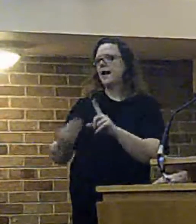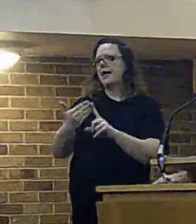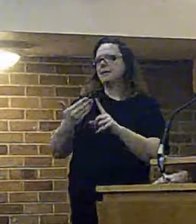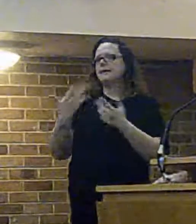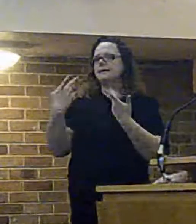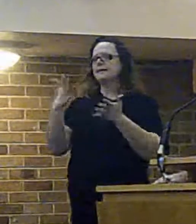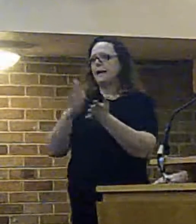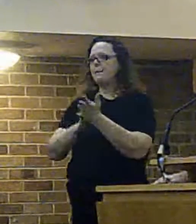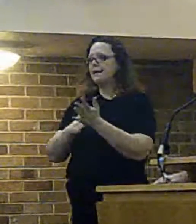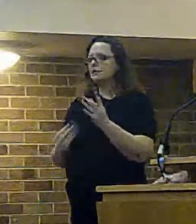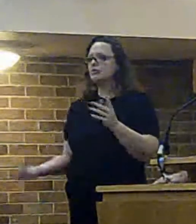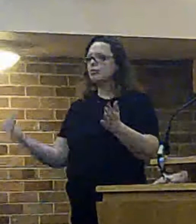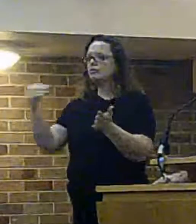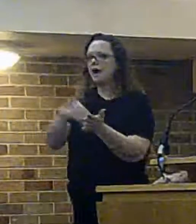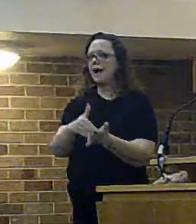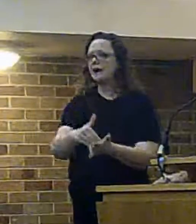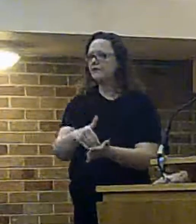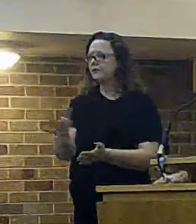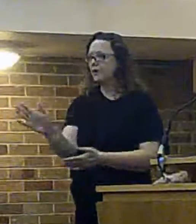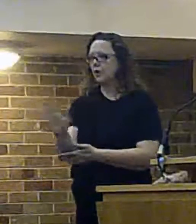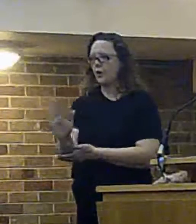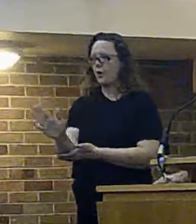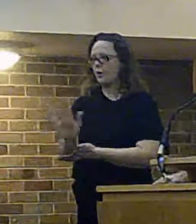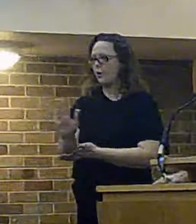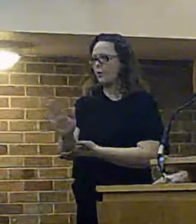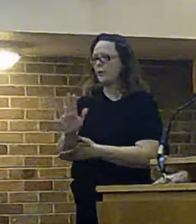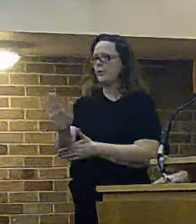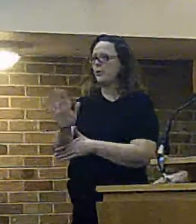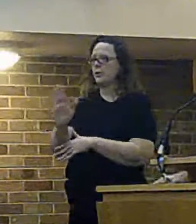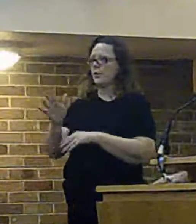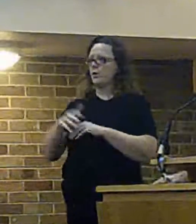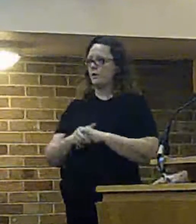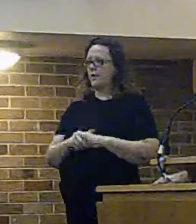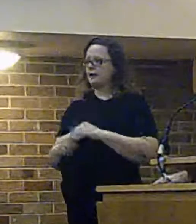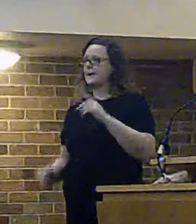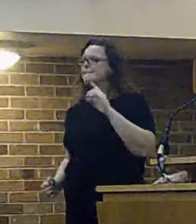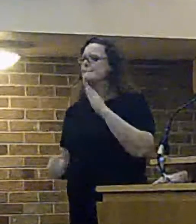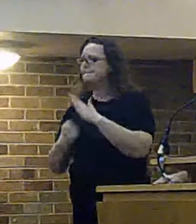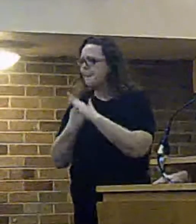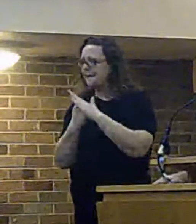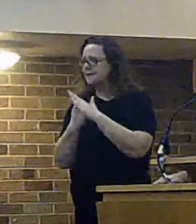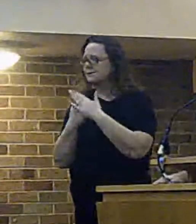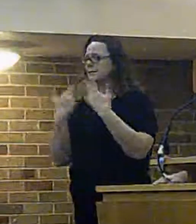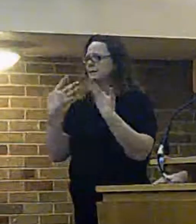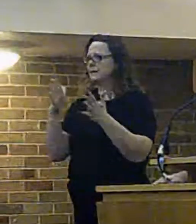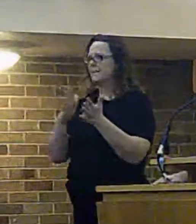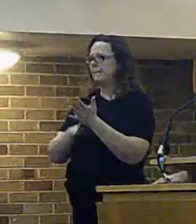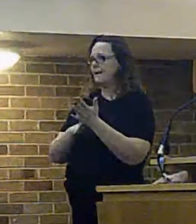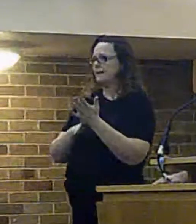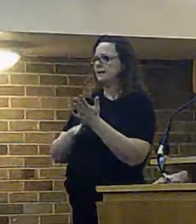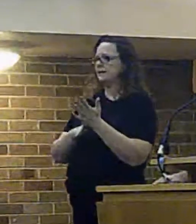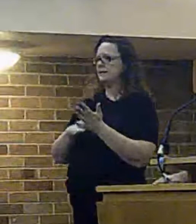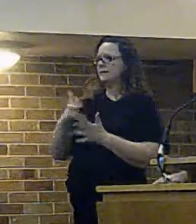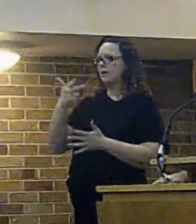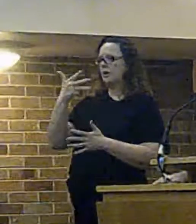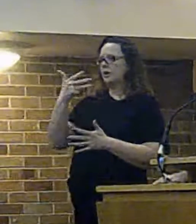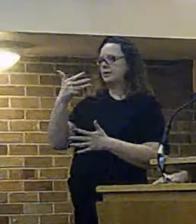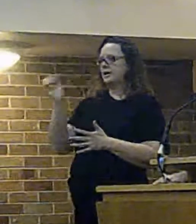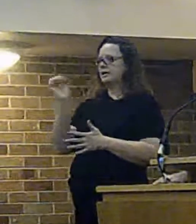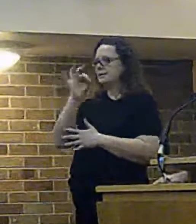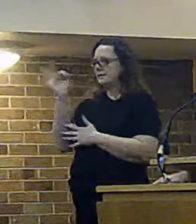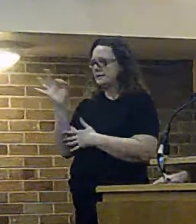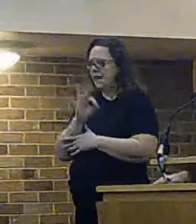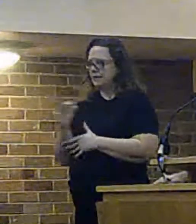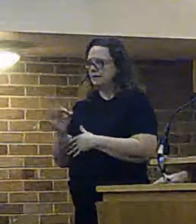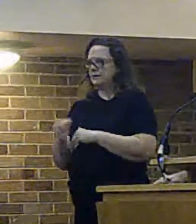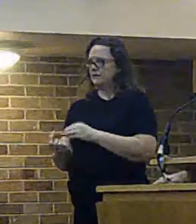to get anywhere that is all to do with that is a maximum response to 10 minutes on 90 percent of occasions that is